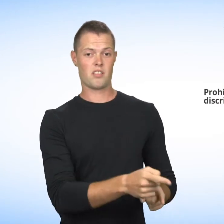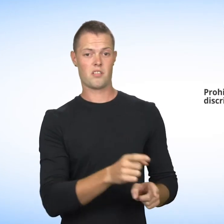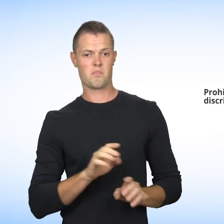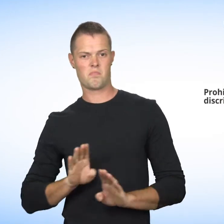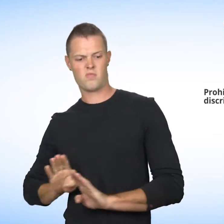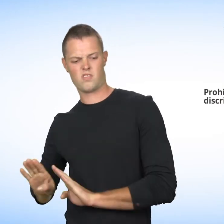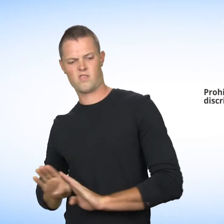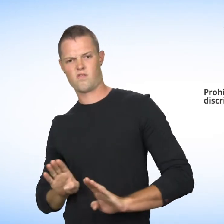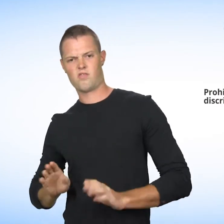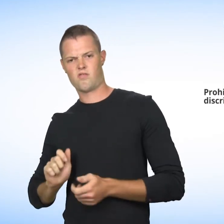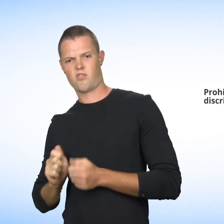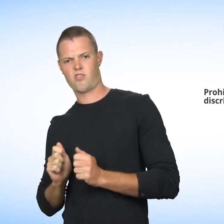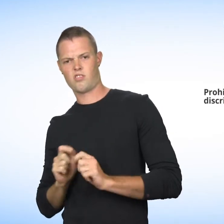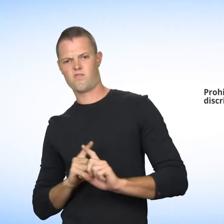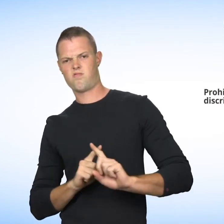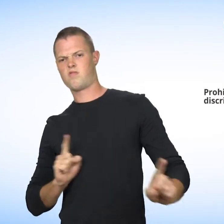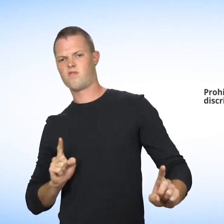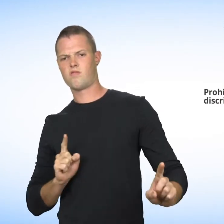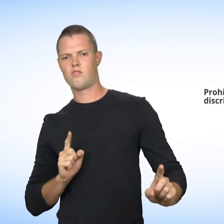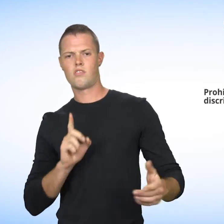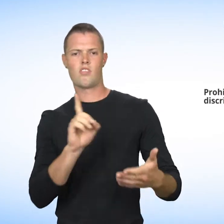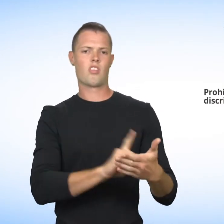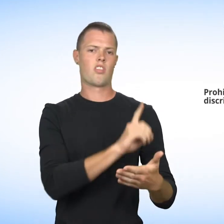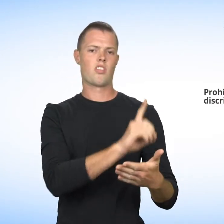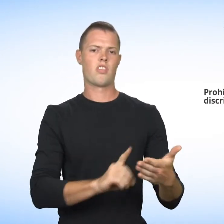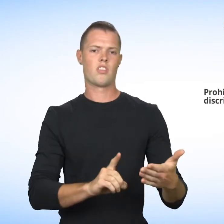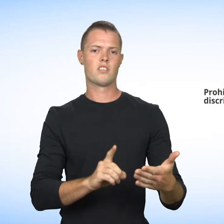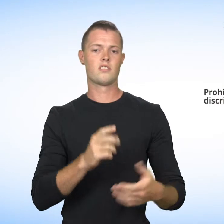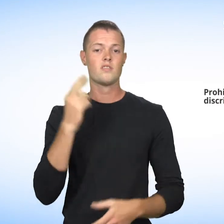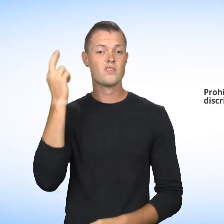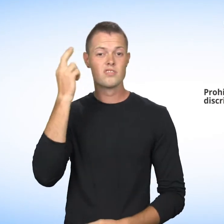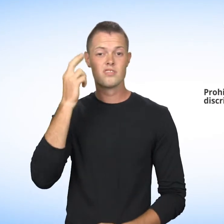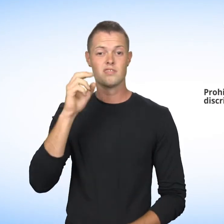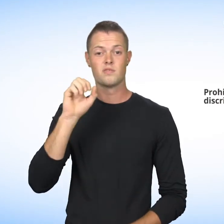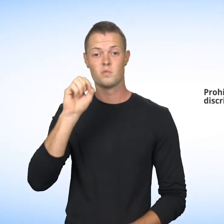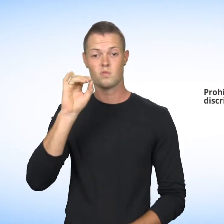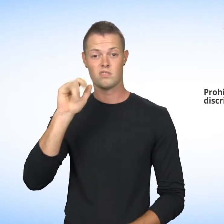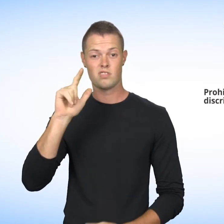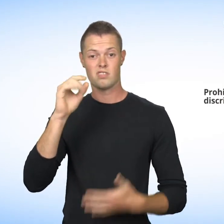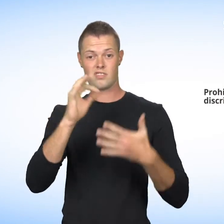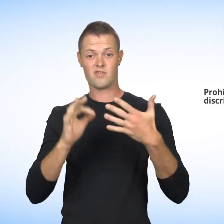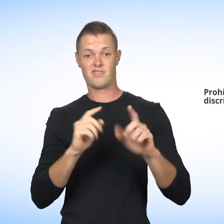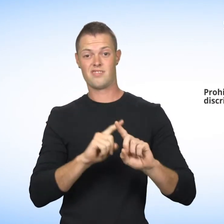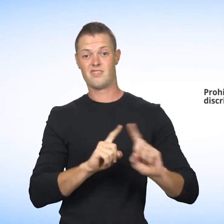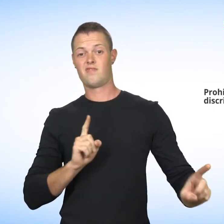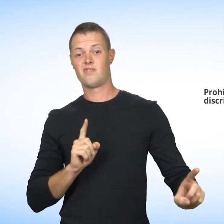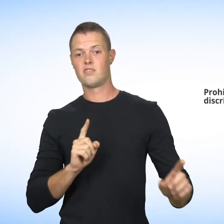of offensive or repeated remarks or behavior because of your social condition. These situations are contrary